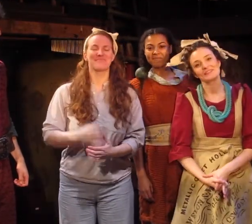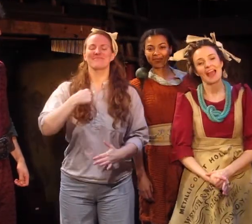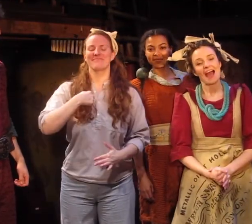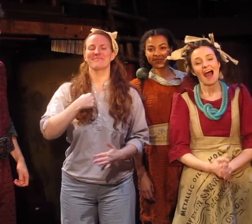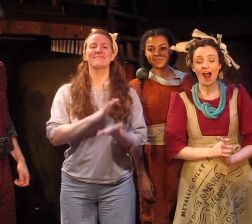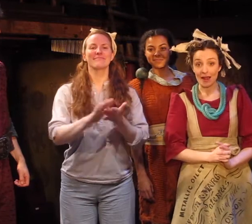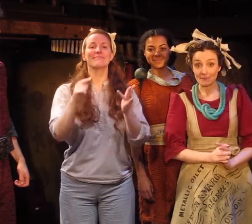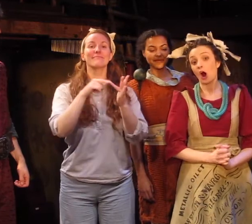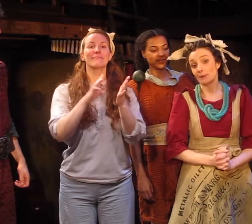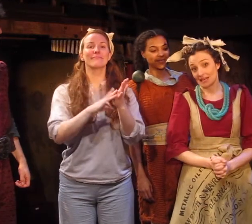Hello, I'm Homily.